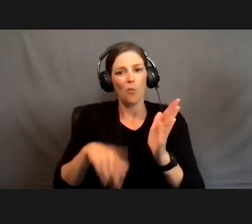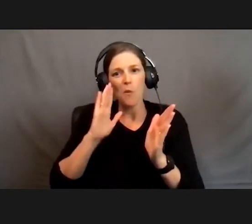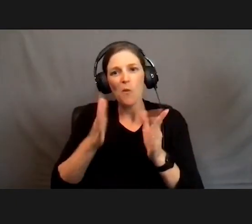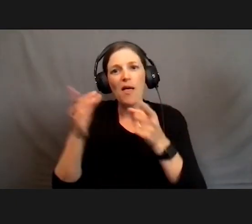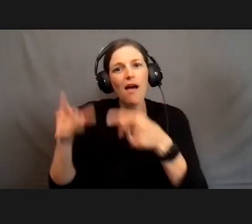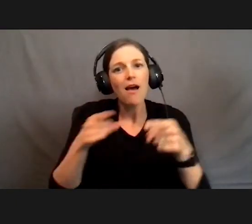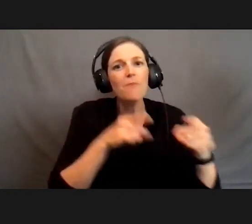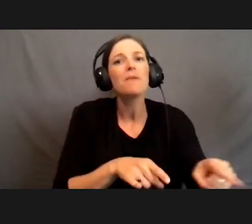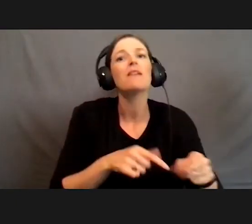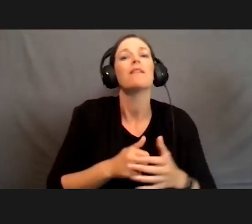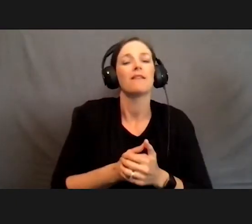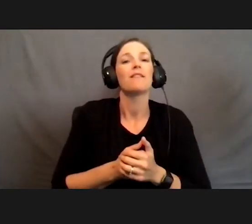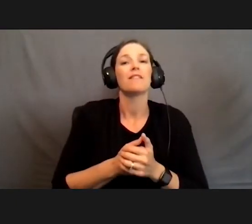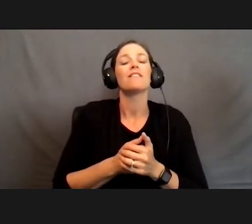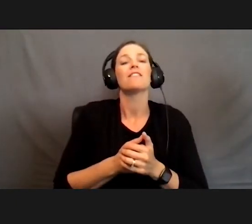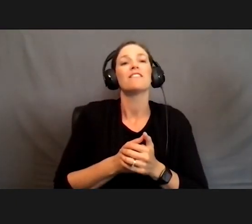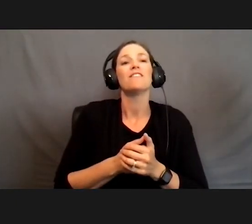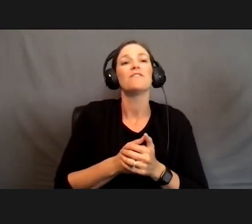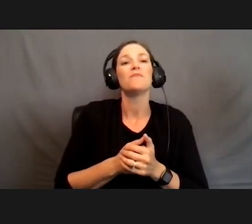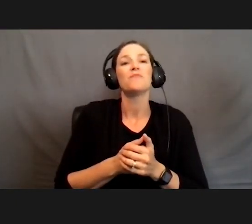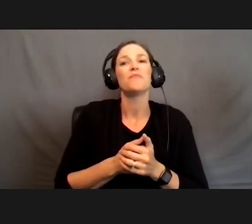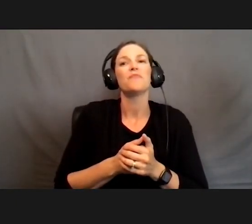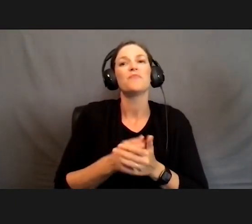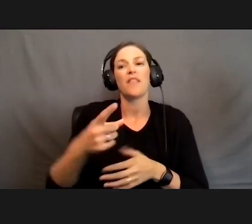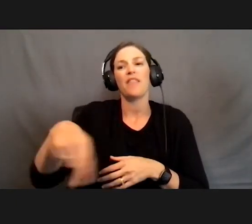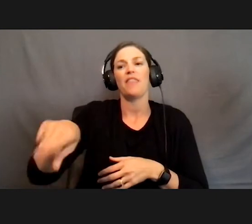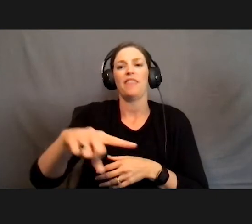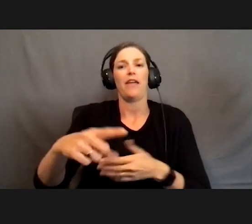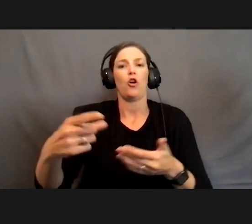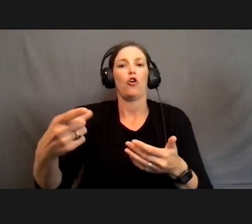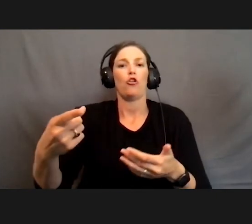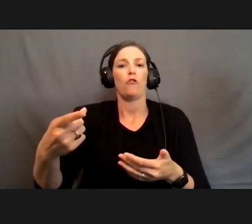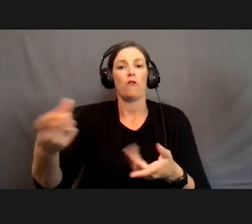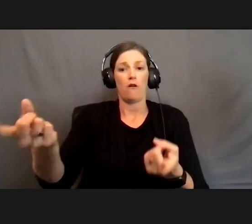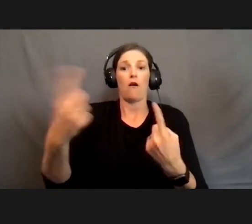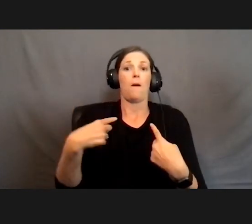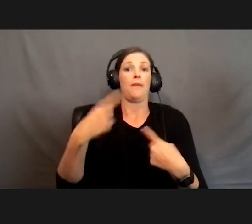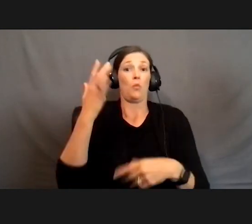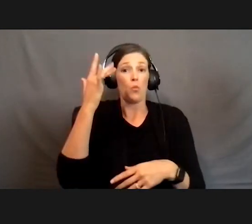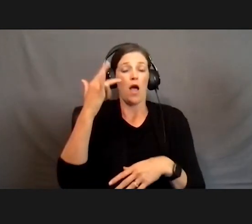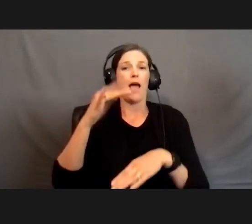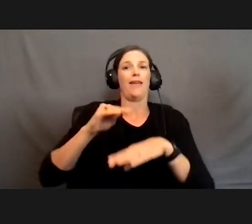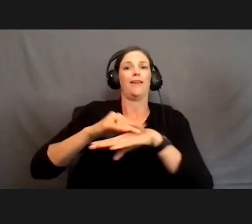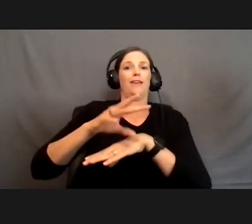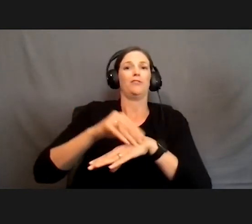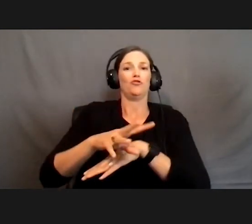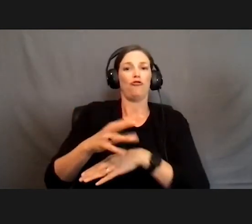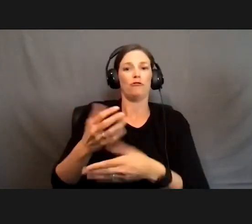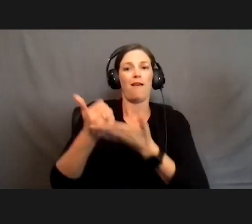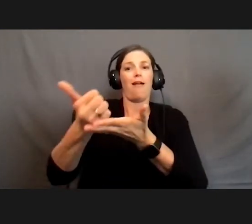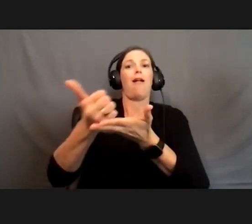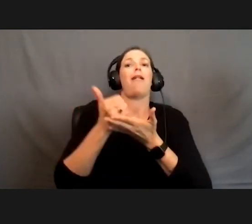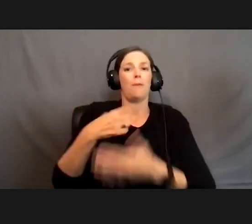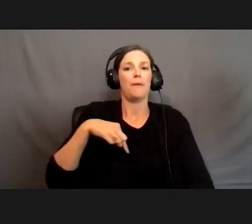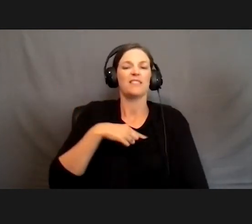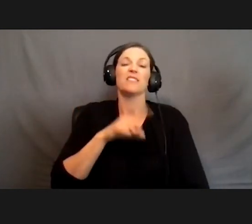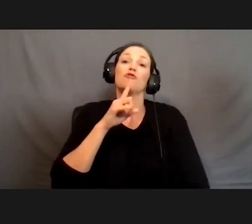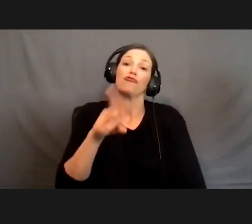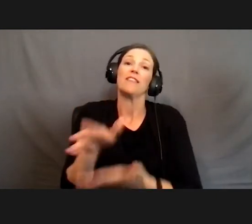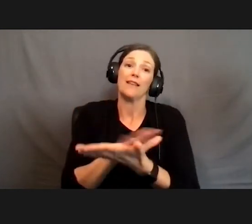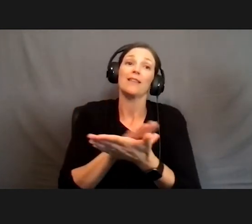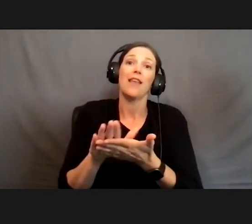And so they're there to consult us. So it's really nice because the